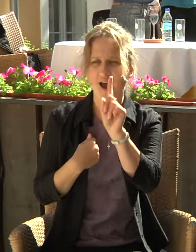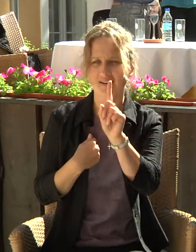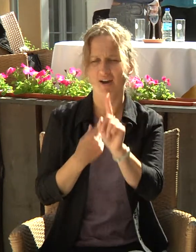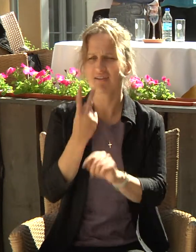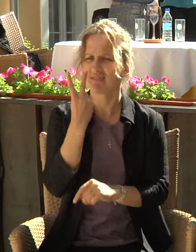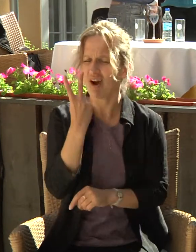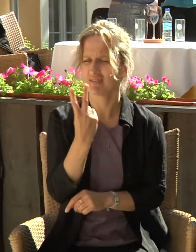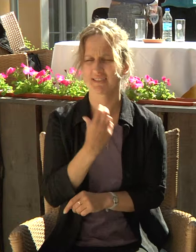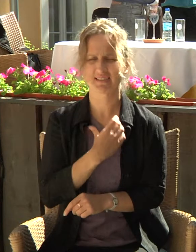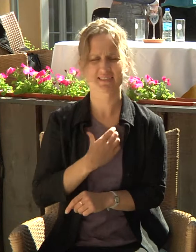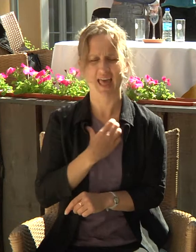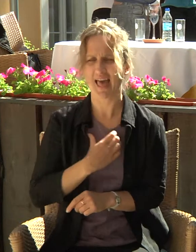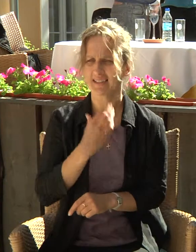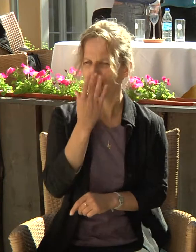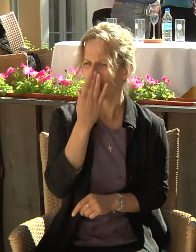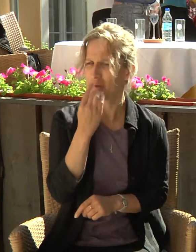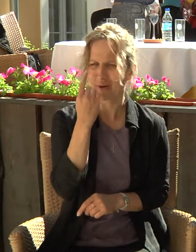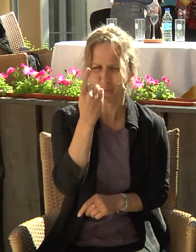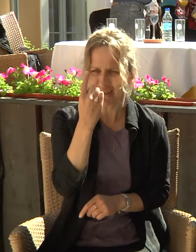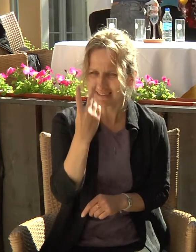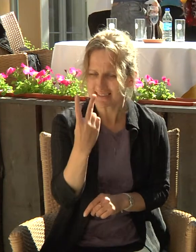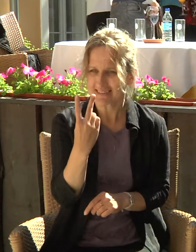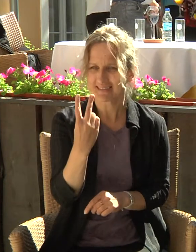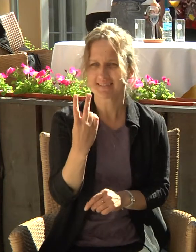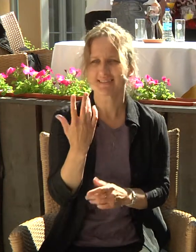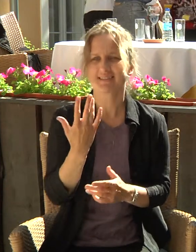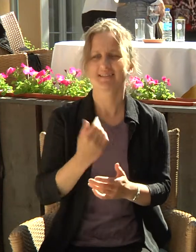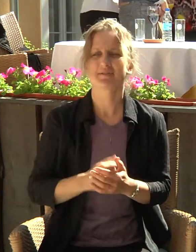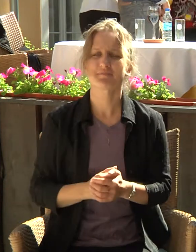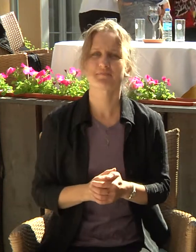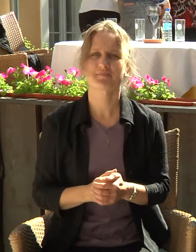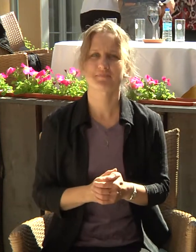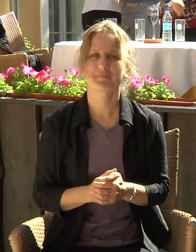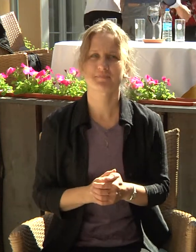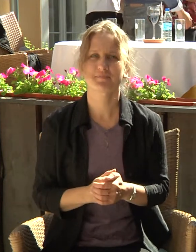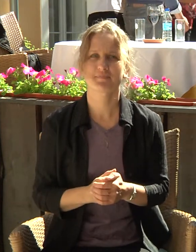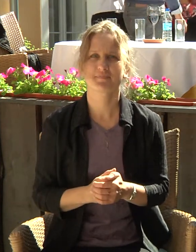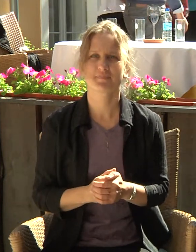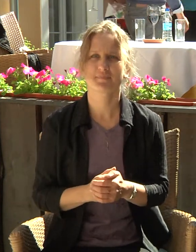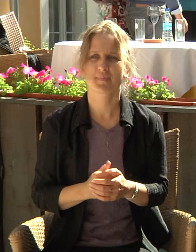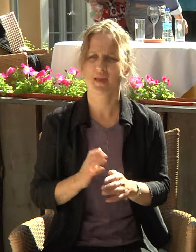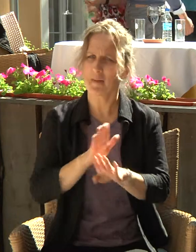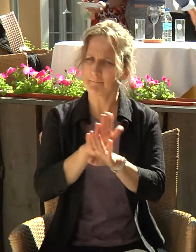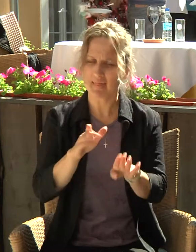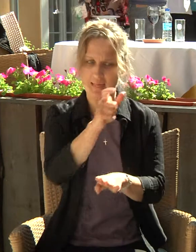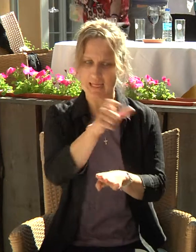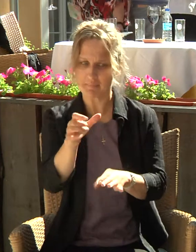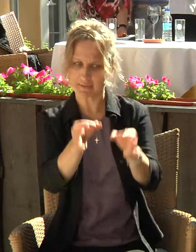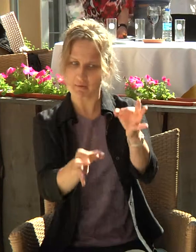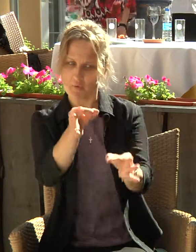most important were the need for not to judge people